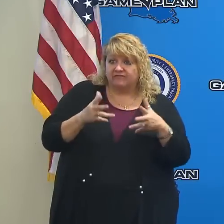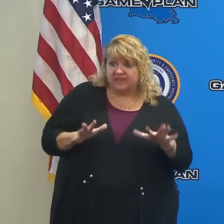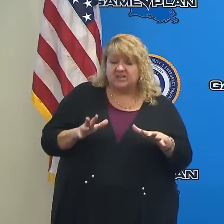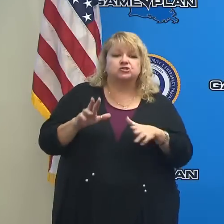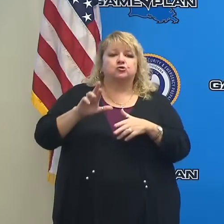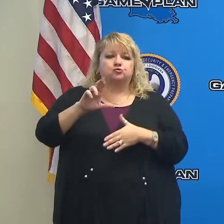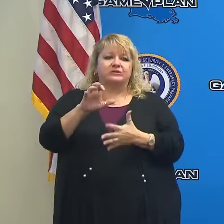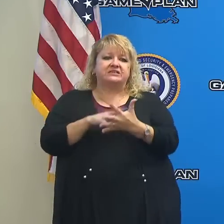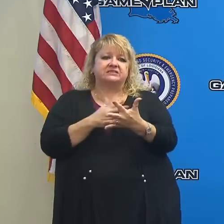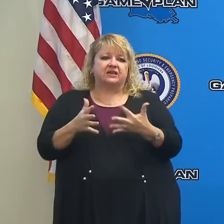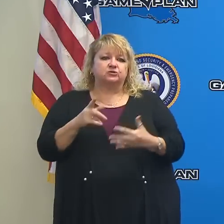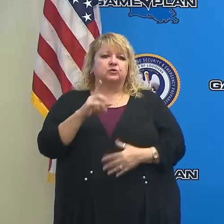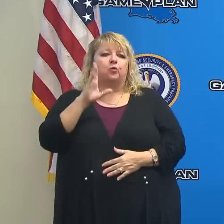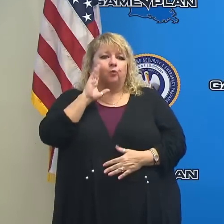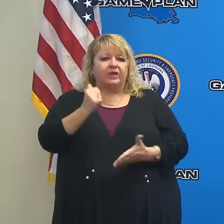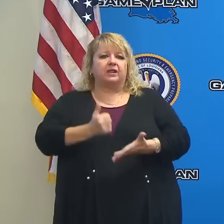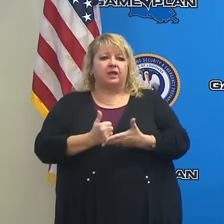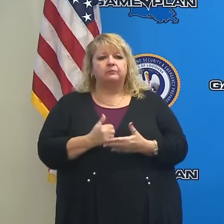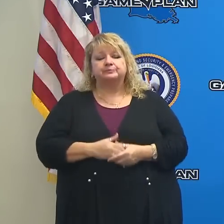beneficial to you.